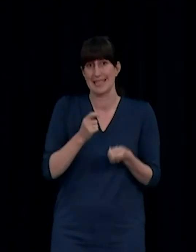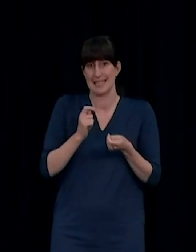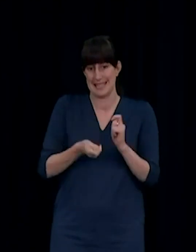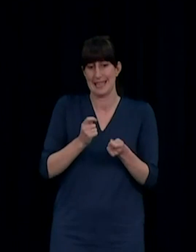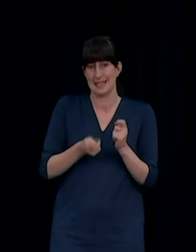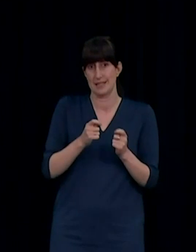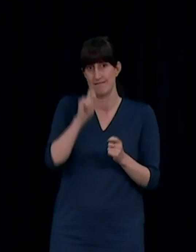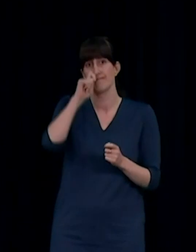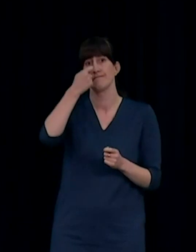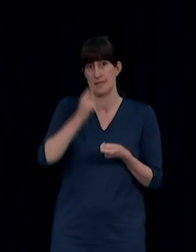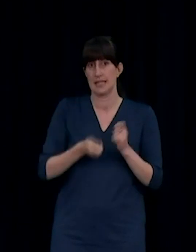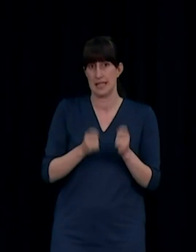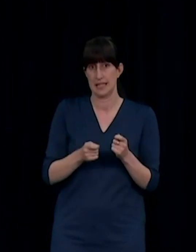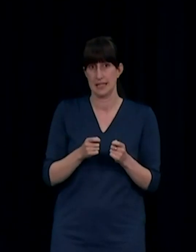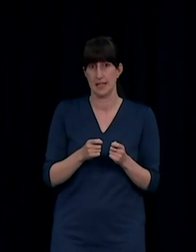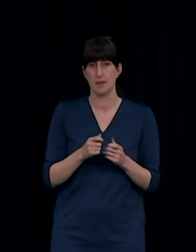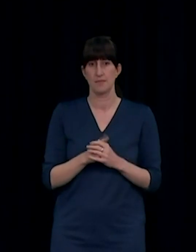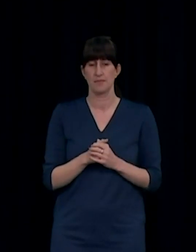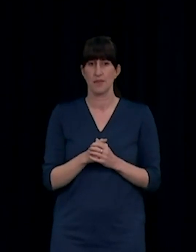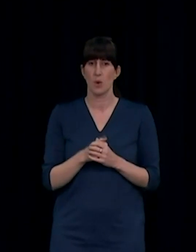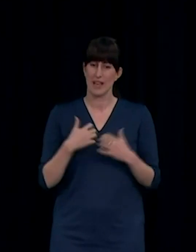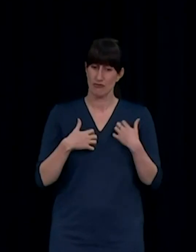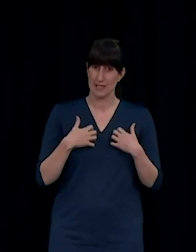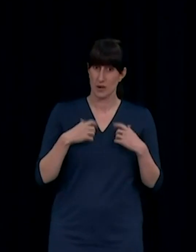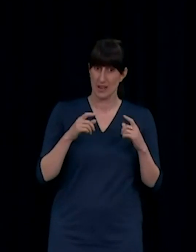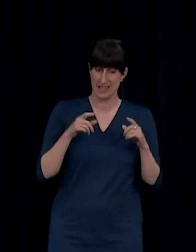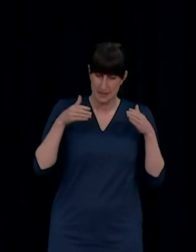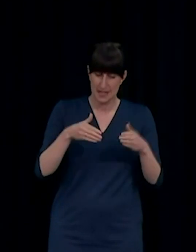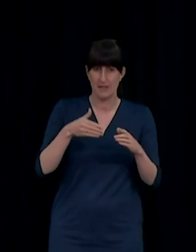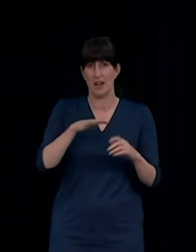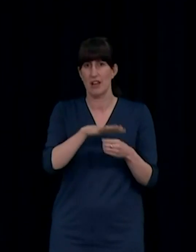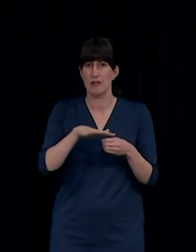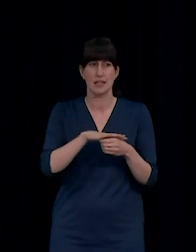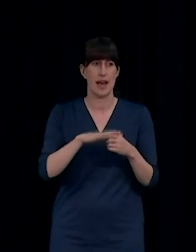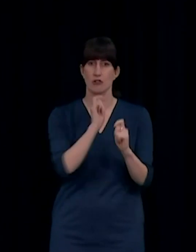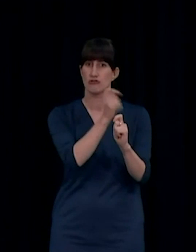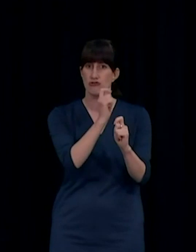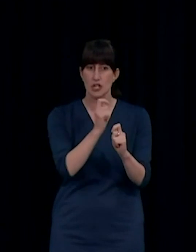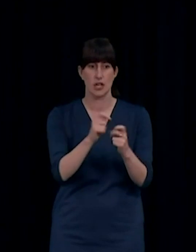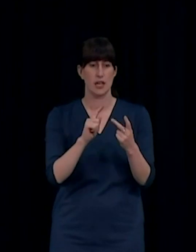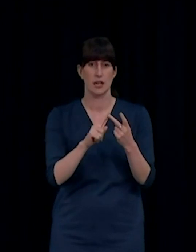of our surveillance testing, and we're particularly interested in those working in construction, hospitality, and retail.